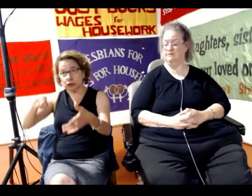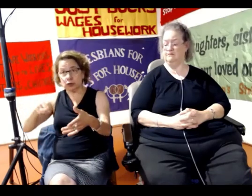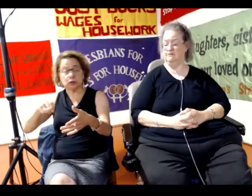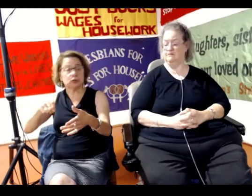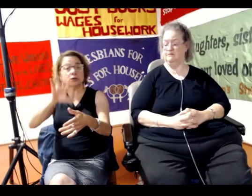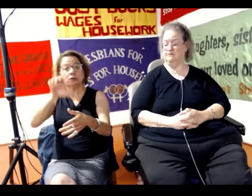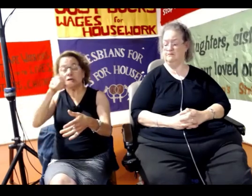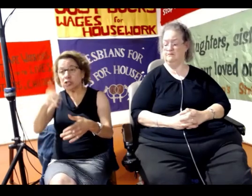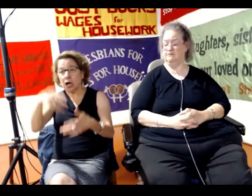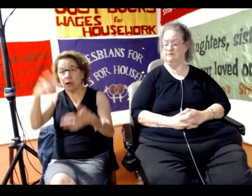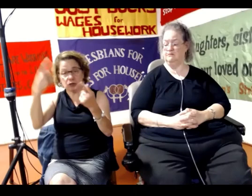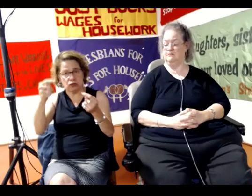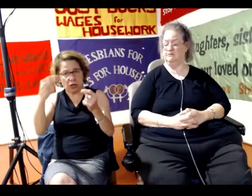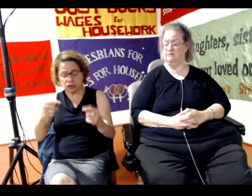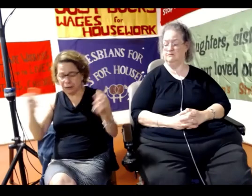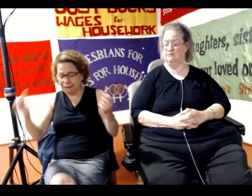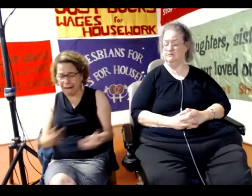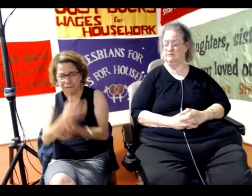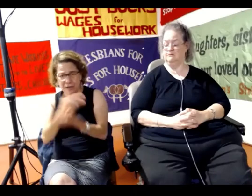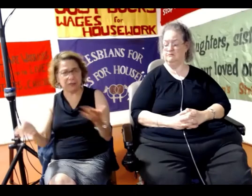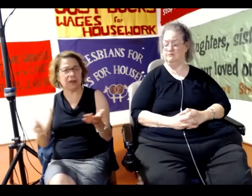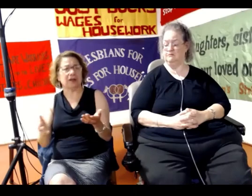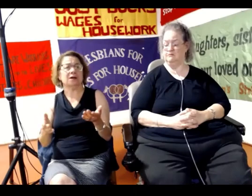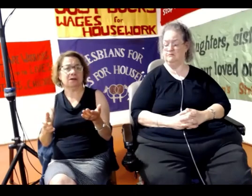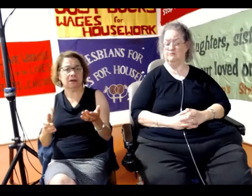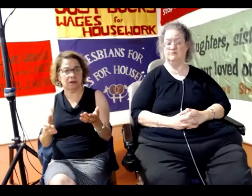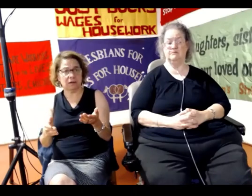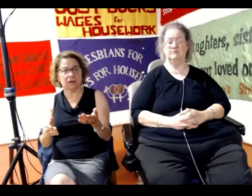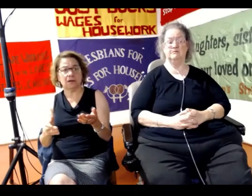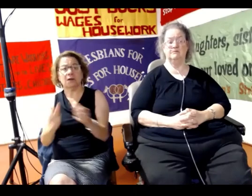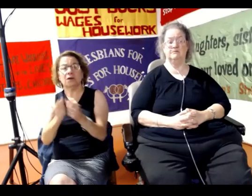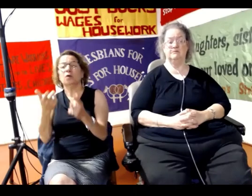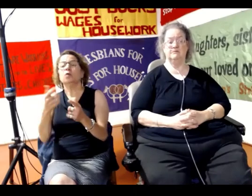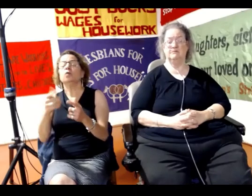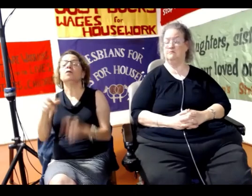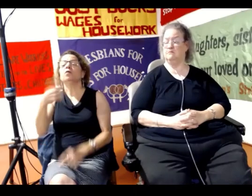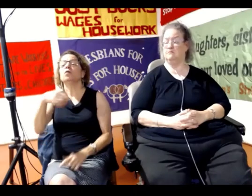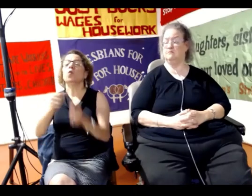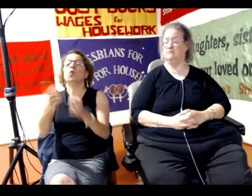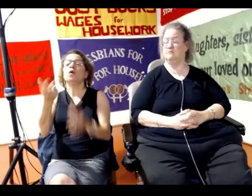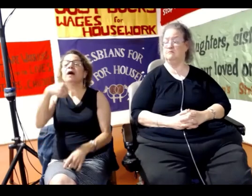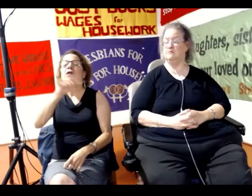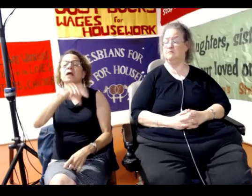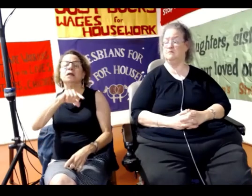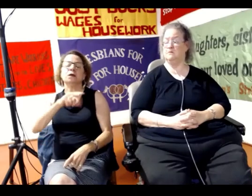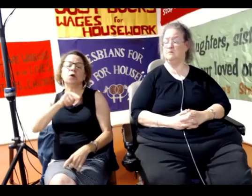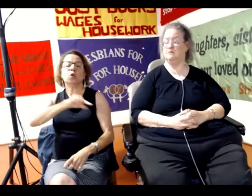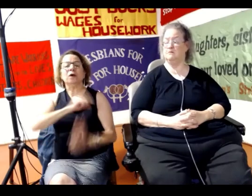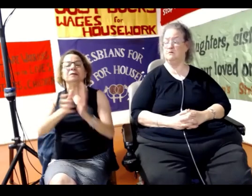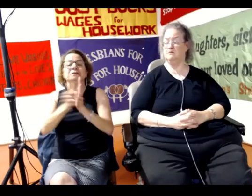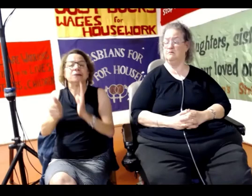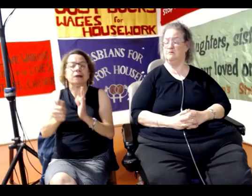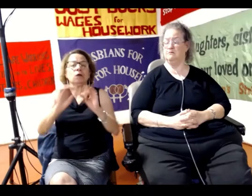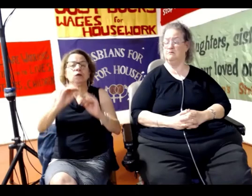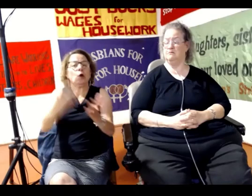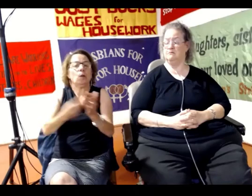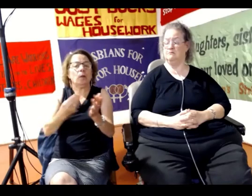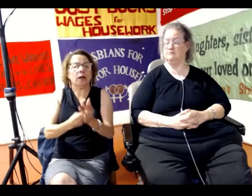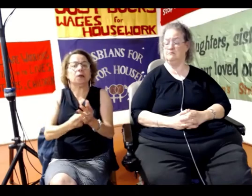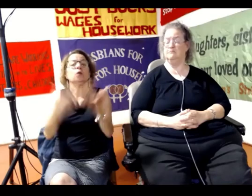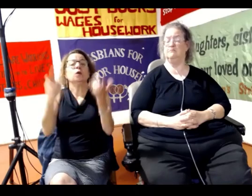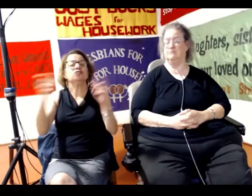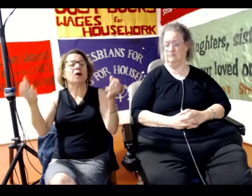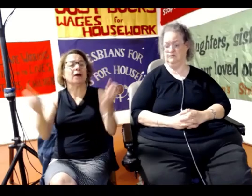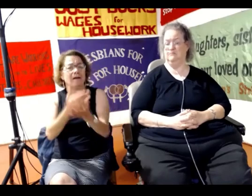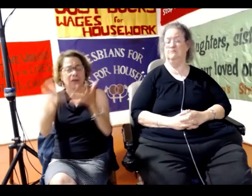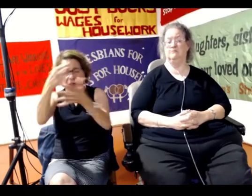to low income women who are, as they say, without qualifications and capital. We're the farmers